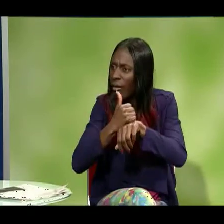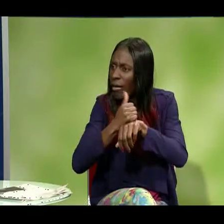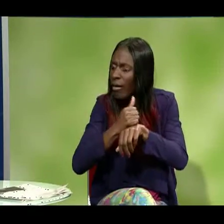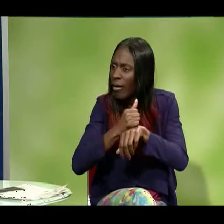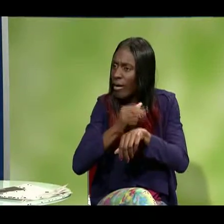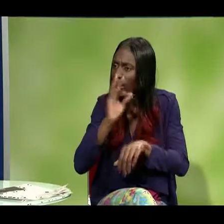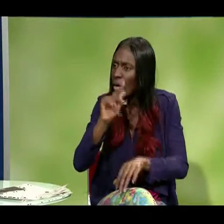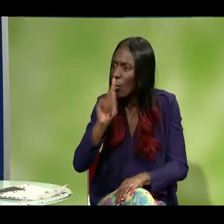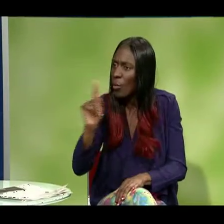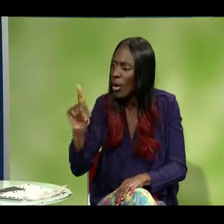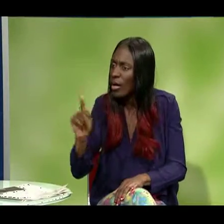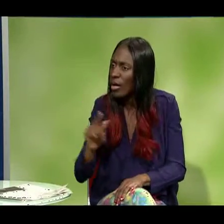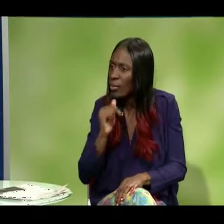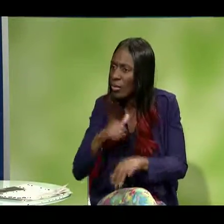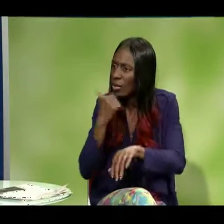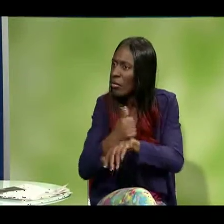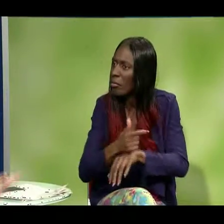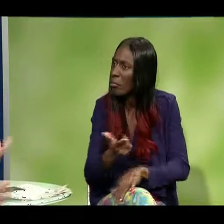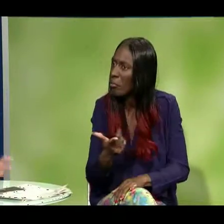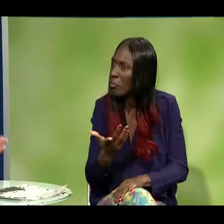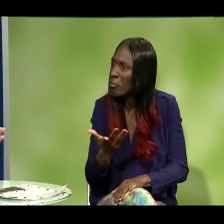So now who decided to set this system up?